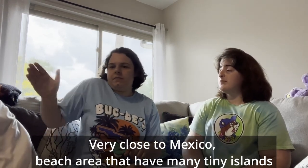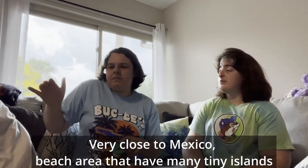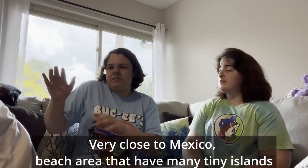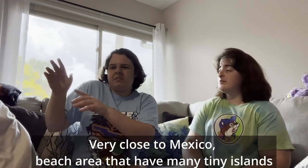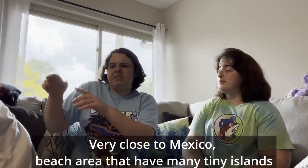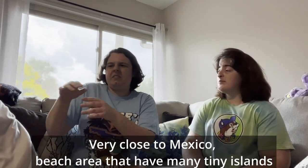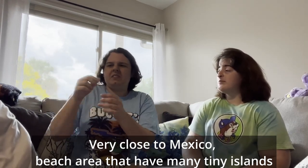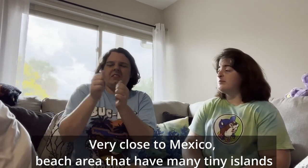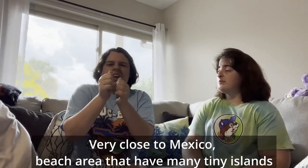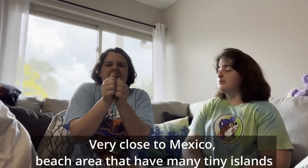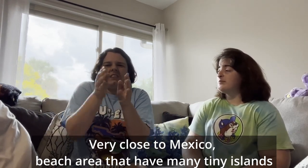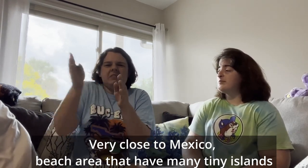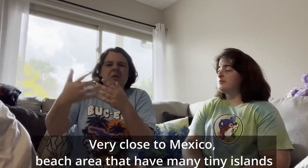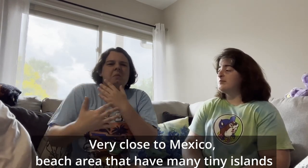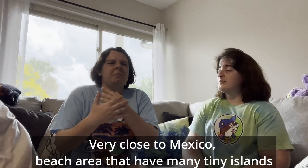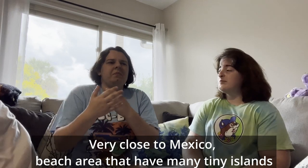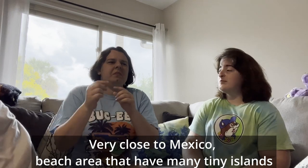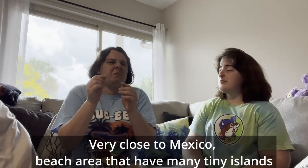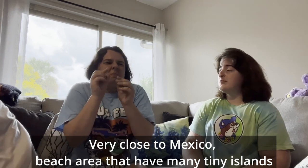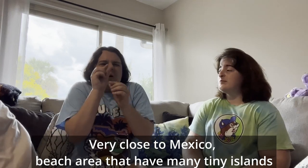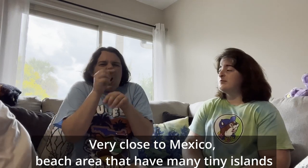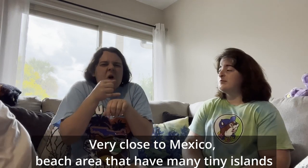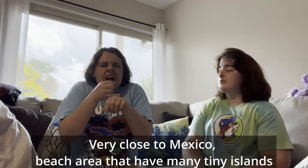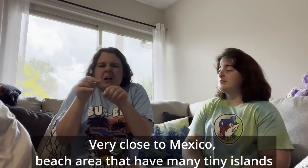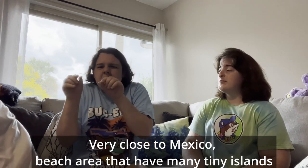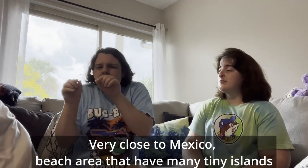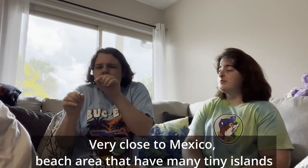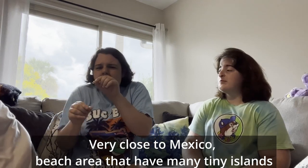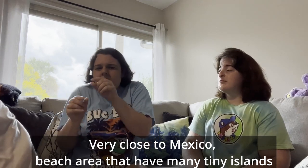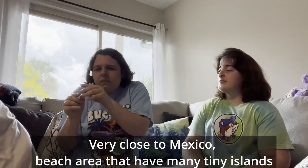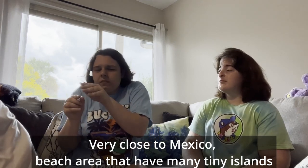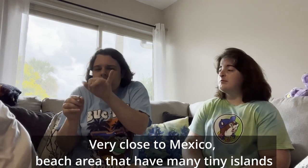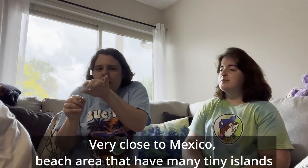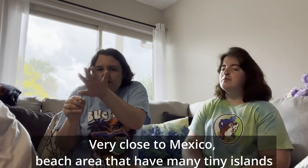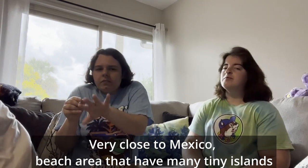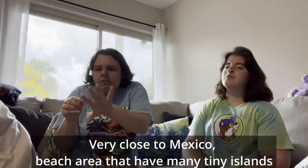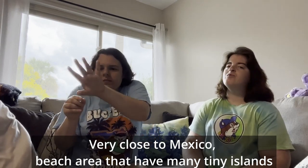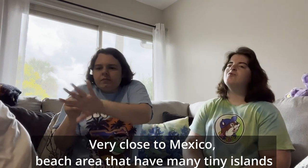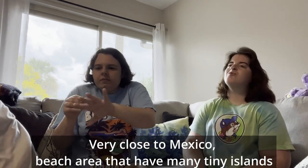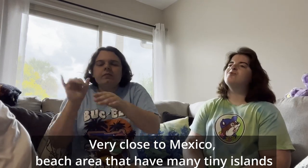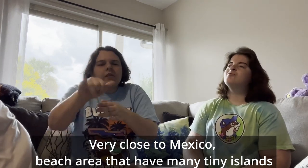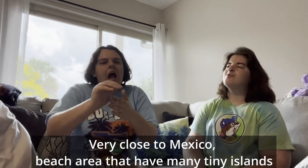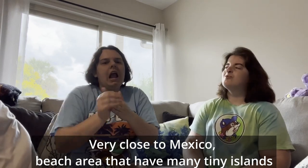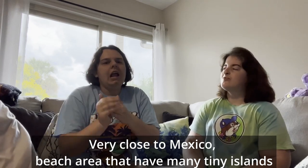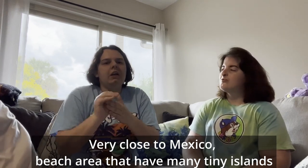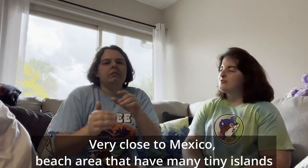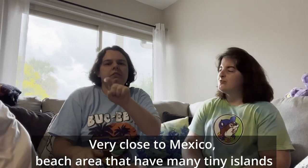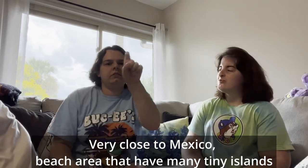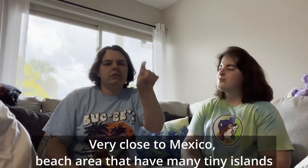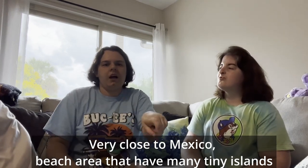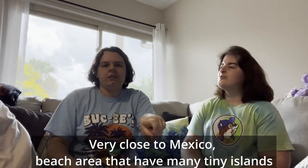and then we that show you the same.